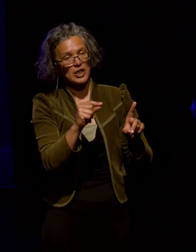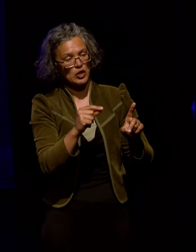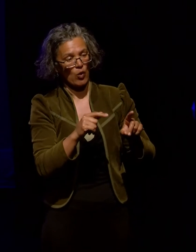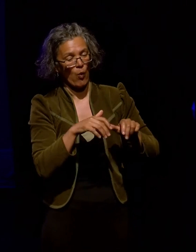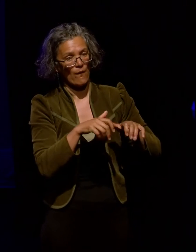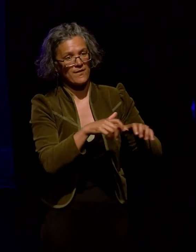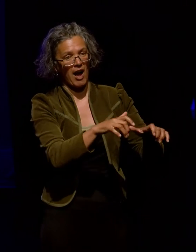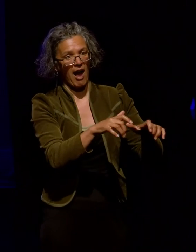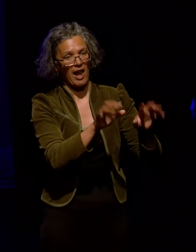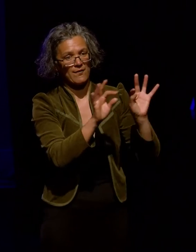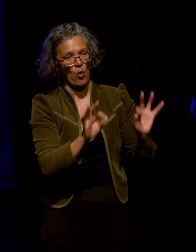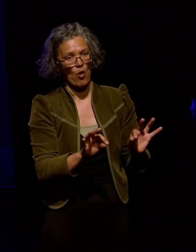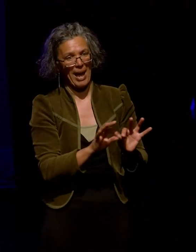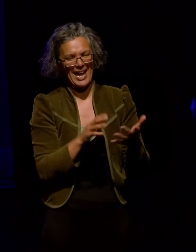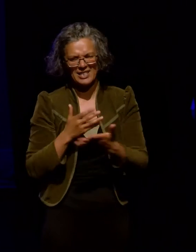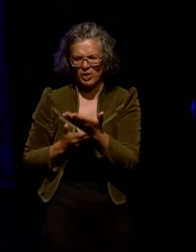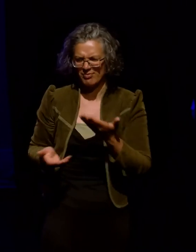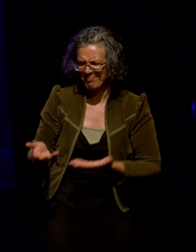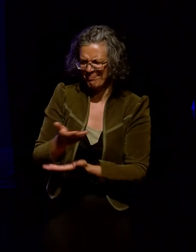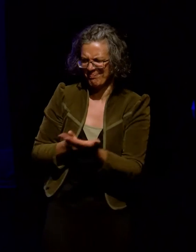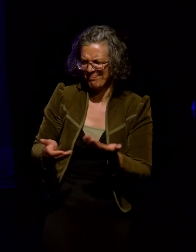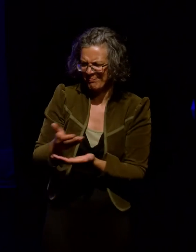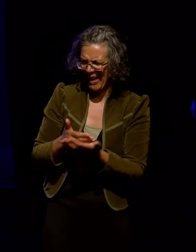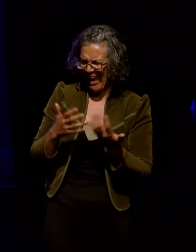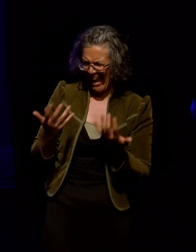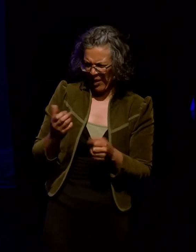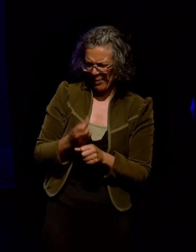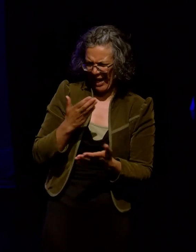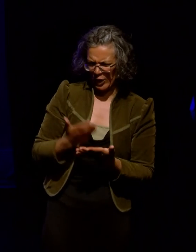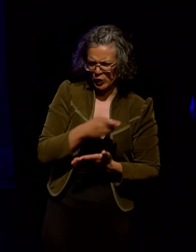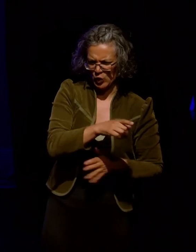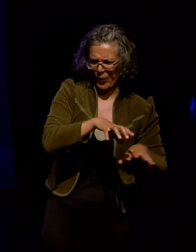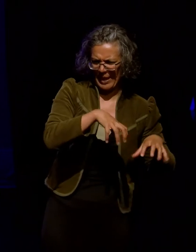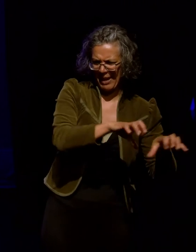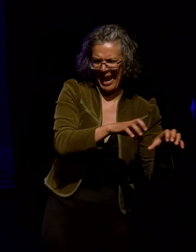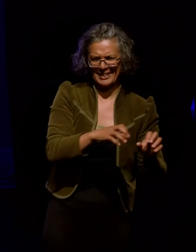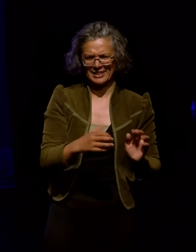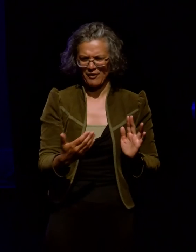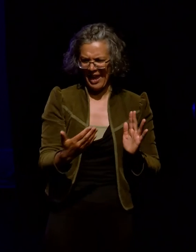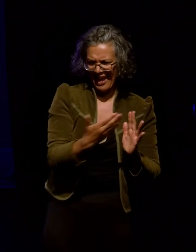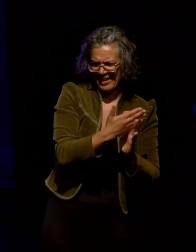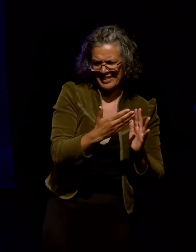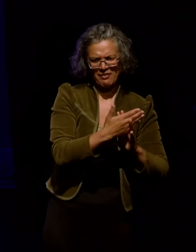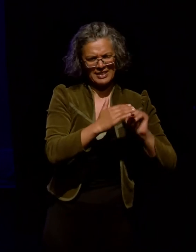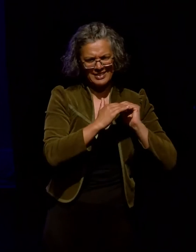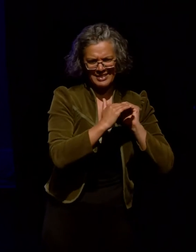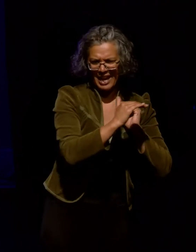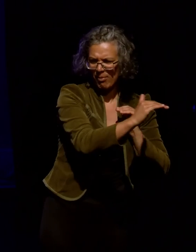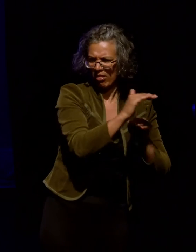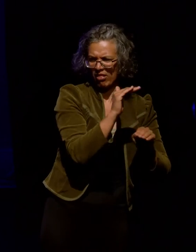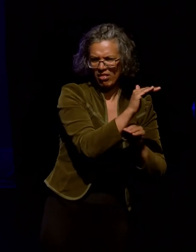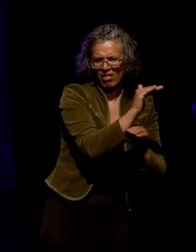We have discussed how we can ensure that these digital files remain active, accessible and stable into the future.